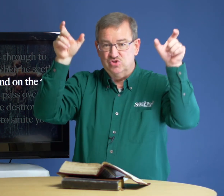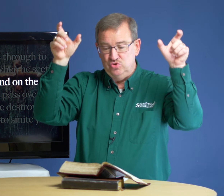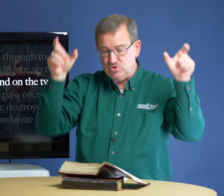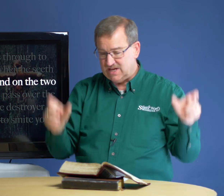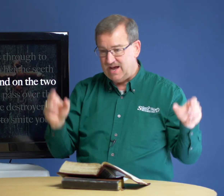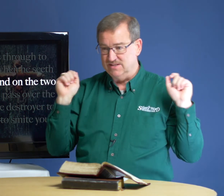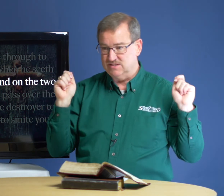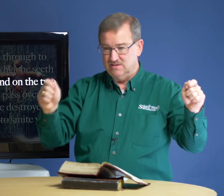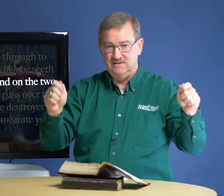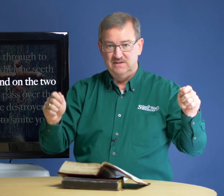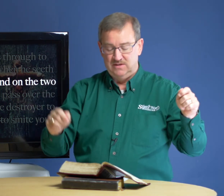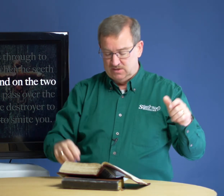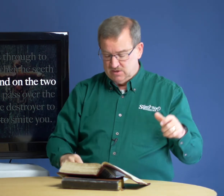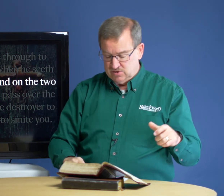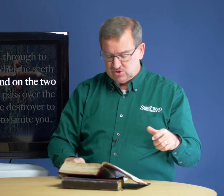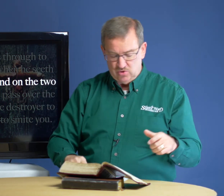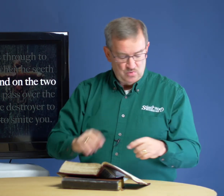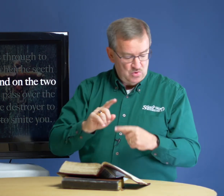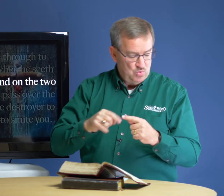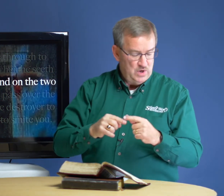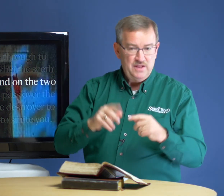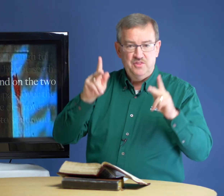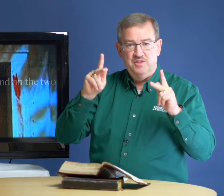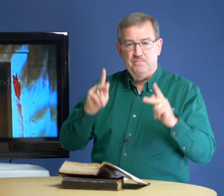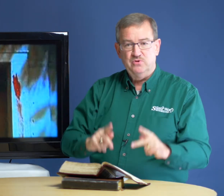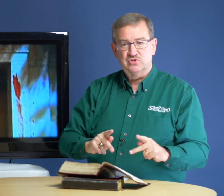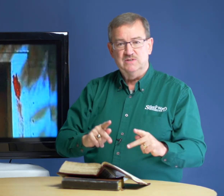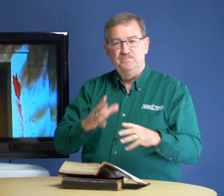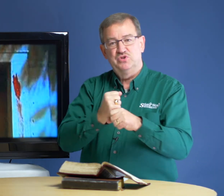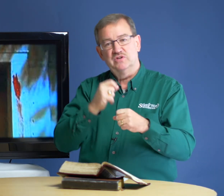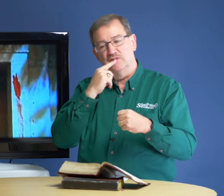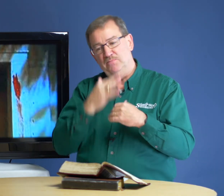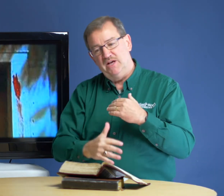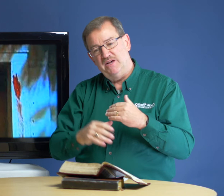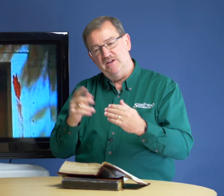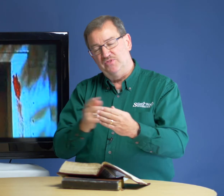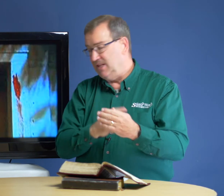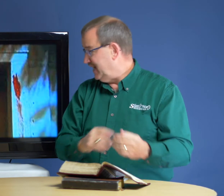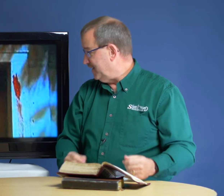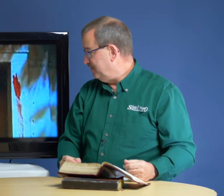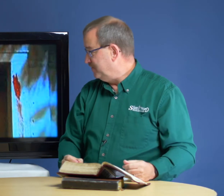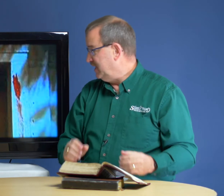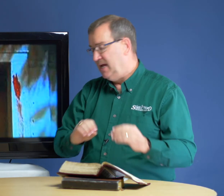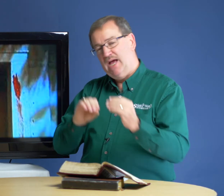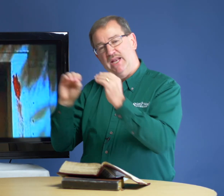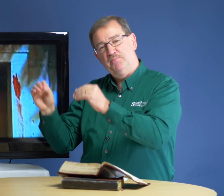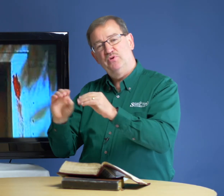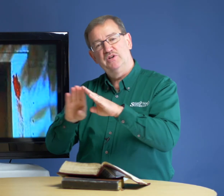two sides. So when the person took the blood of the lamb and he put it